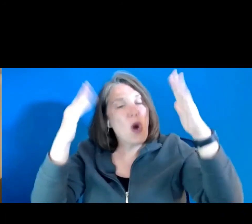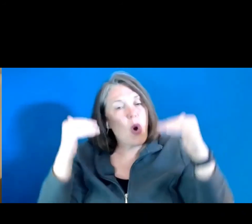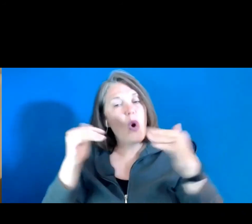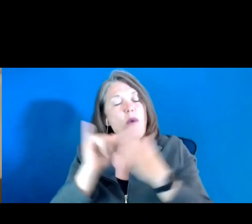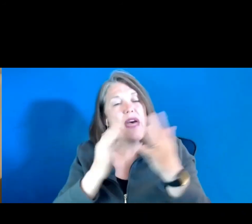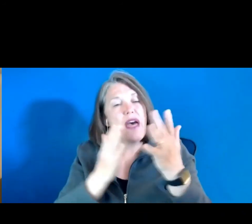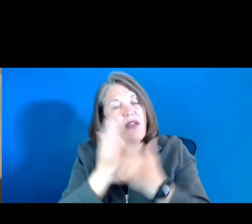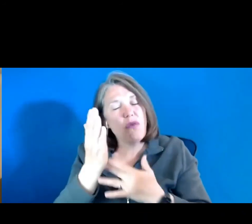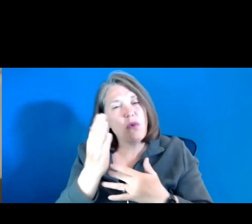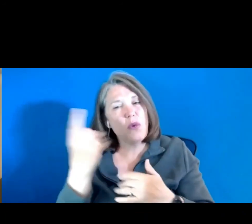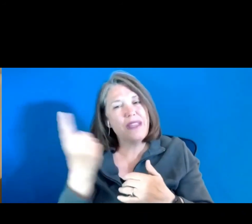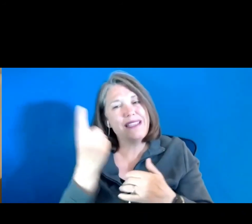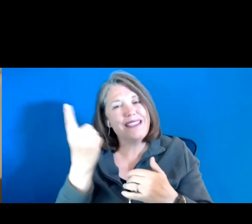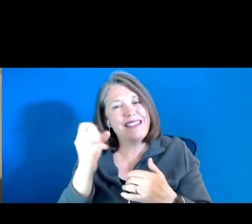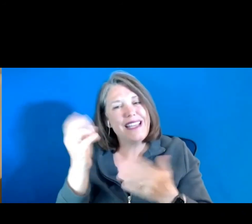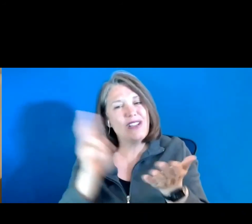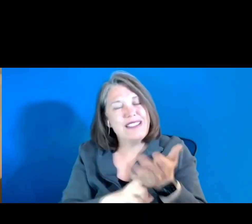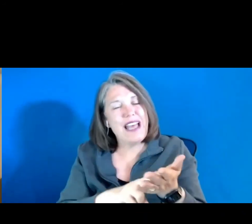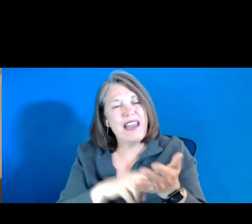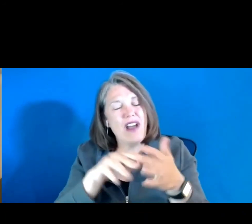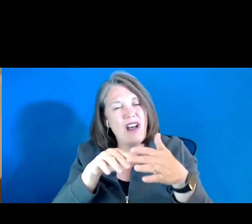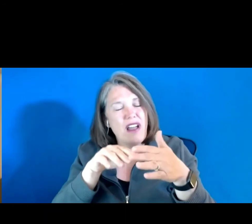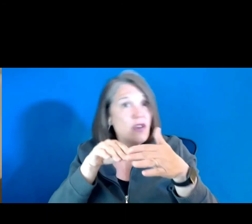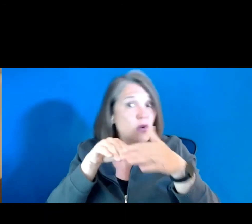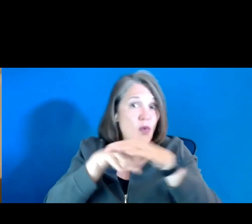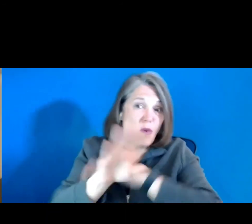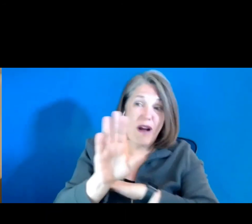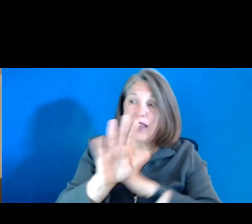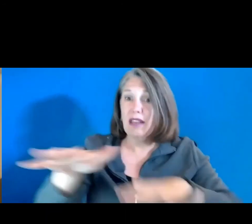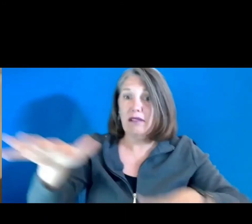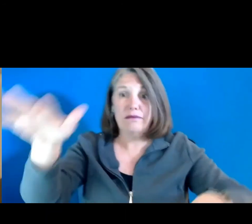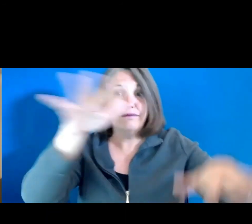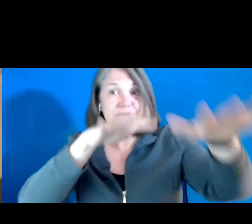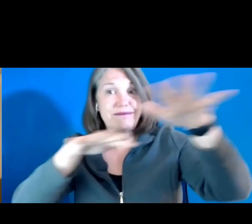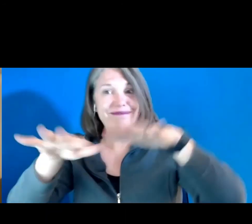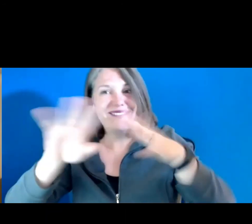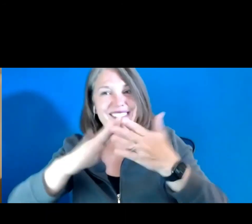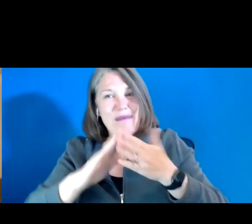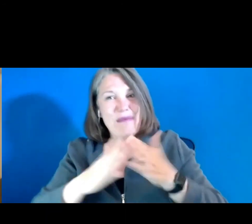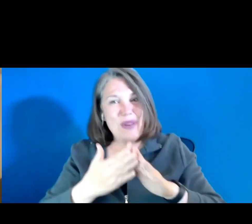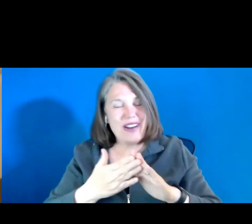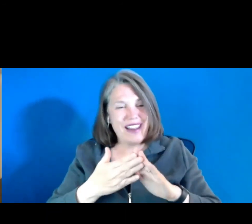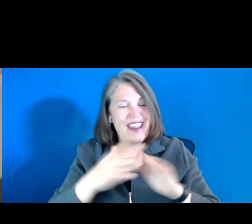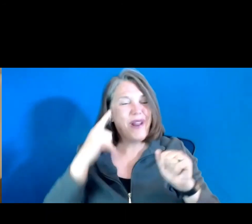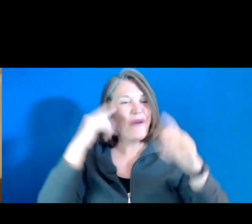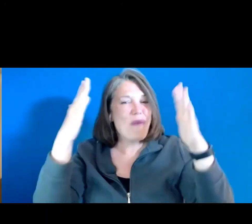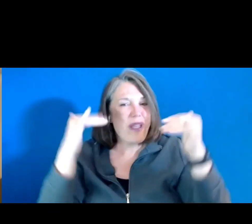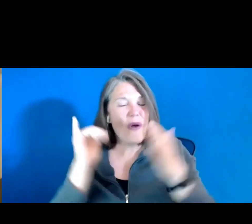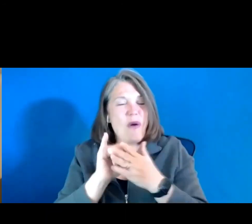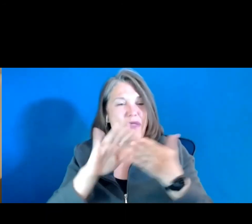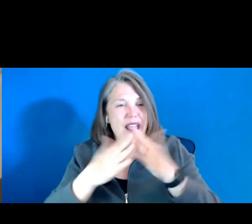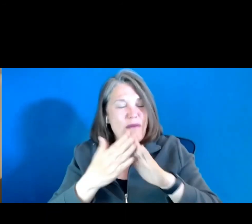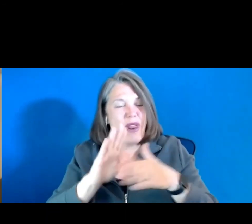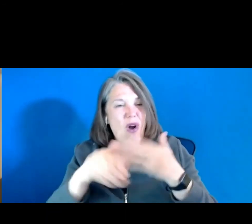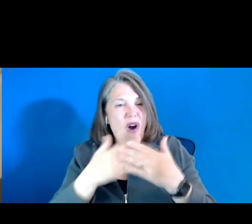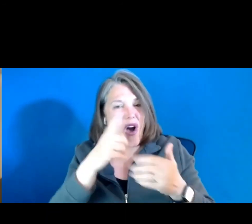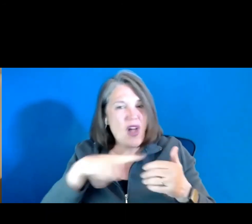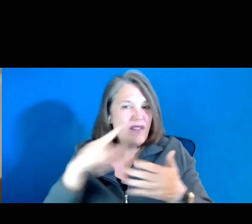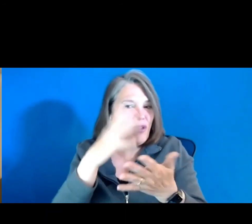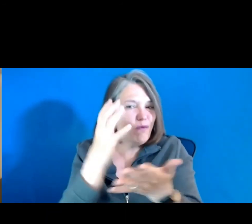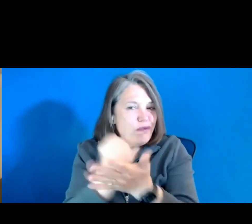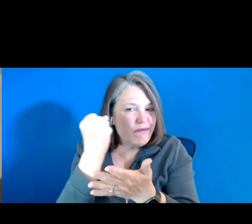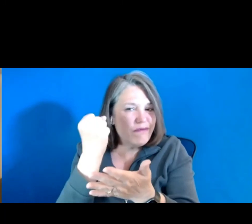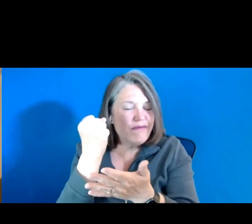single sign-on environment, this community, we hope that community, that all of you capitalize on